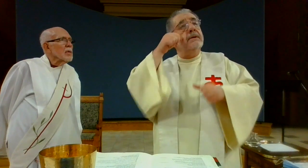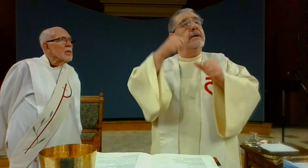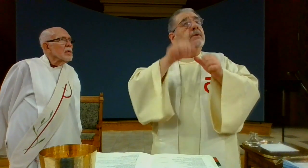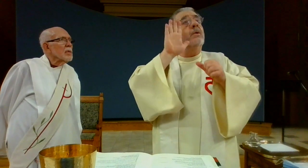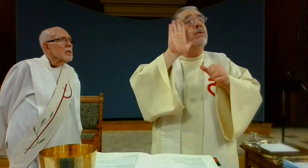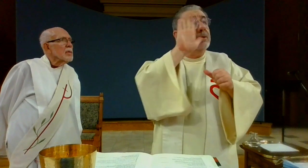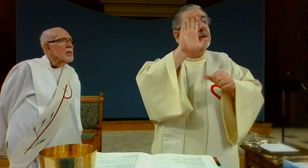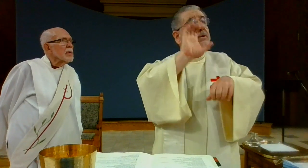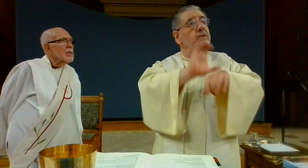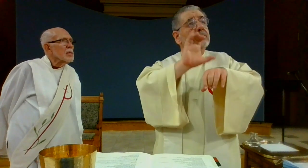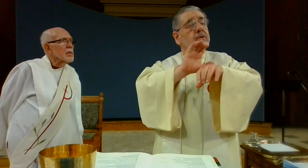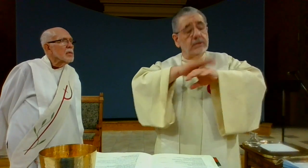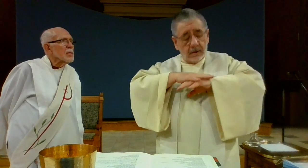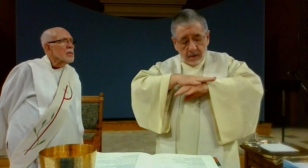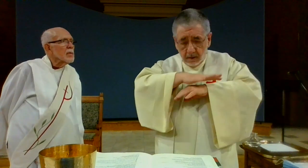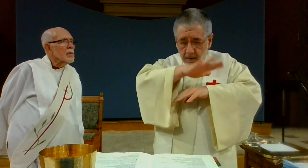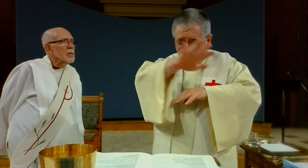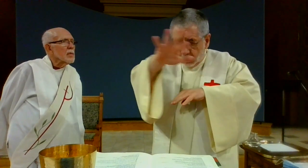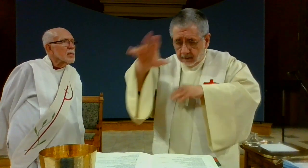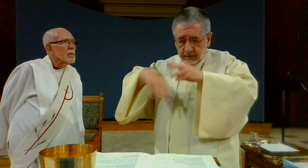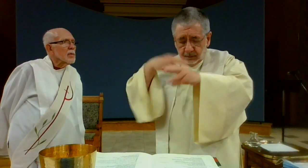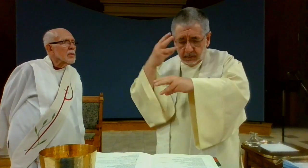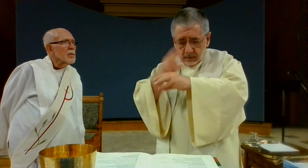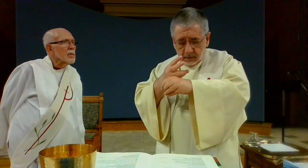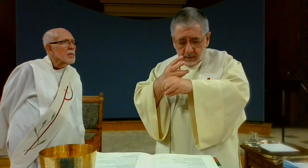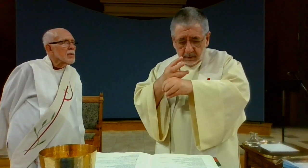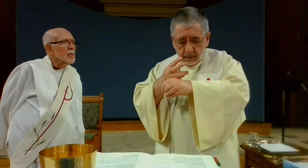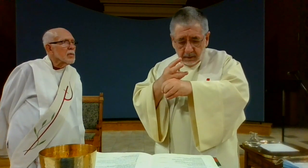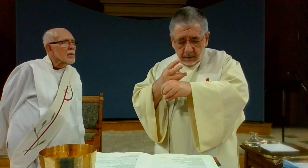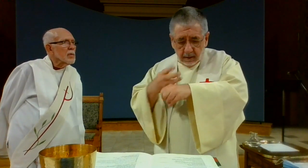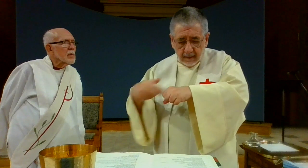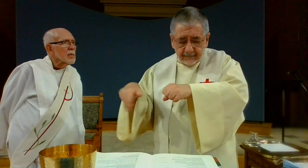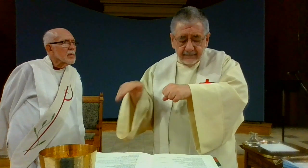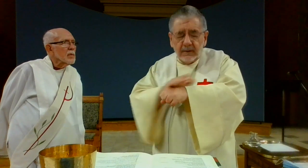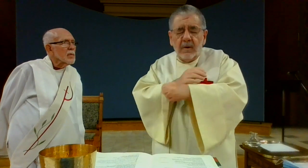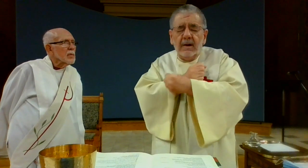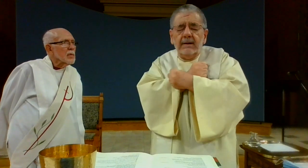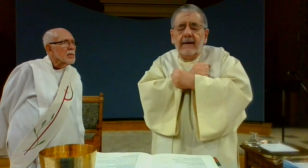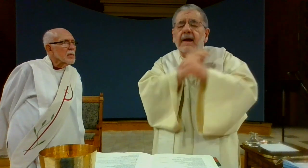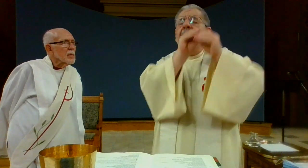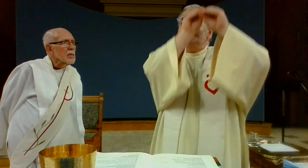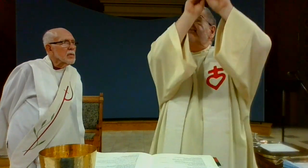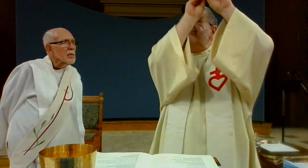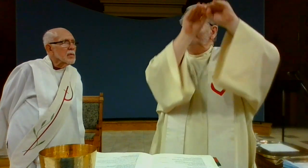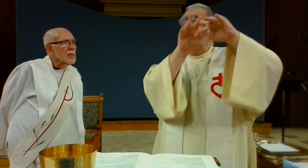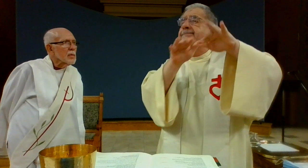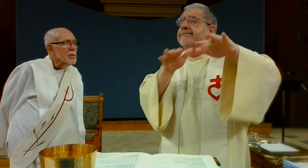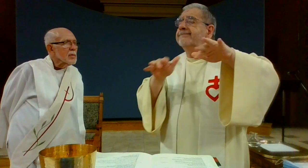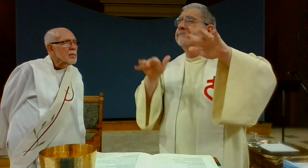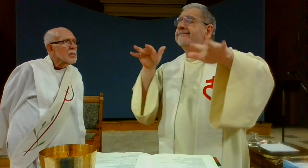remember lord your church spread throughout the world and bring her to the fullness of